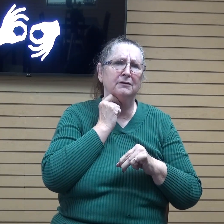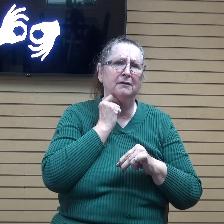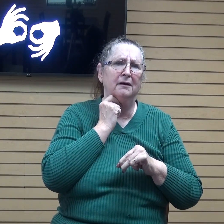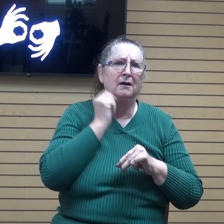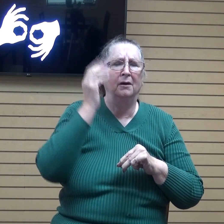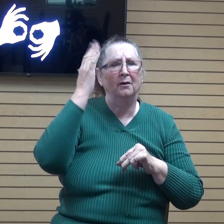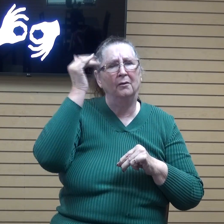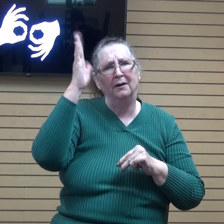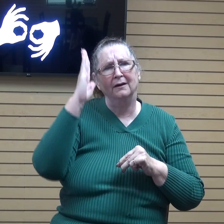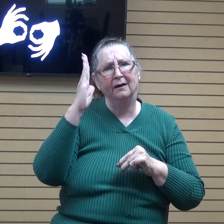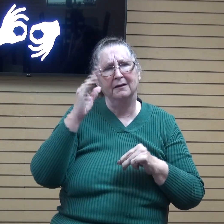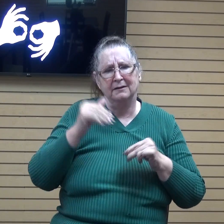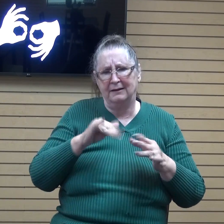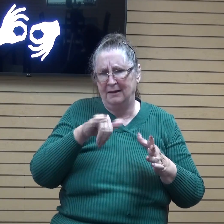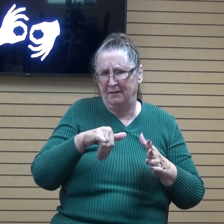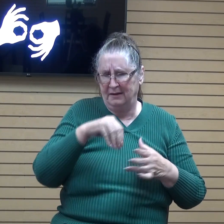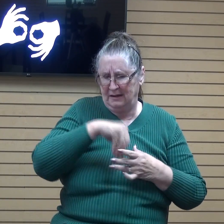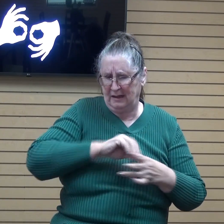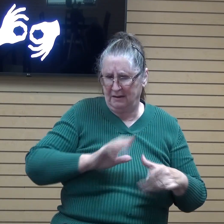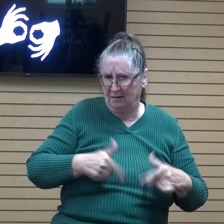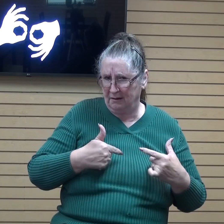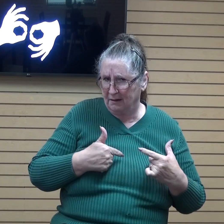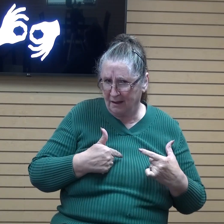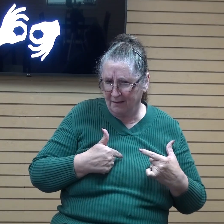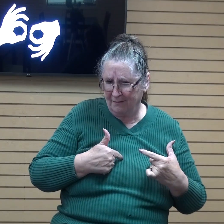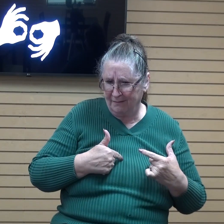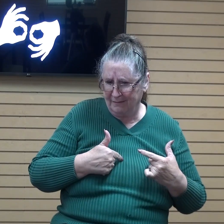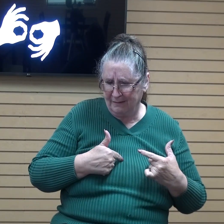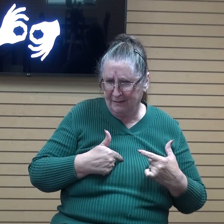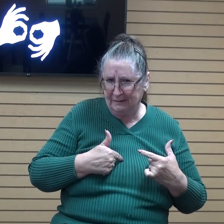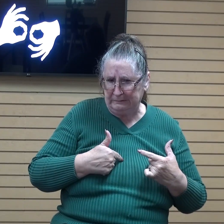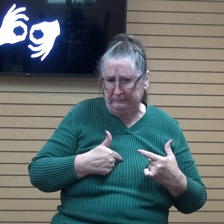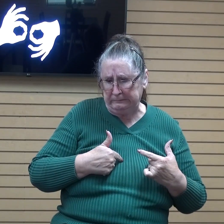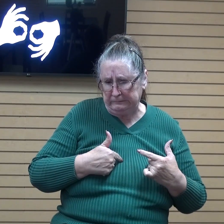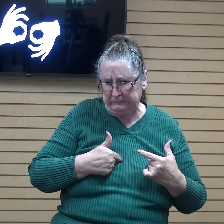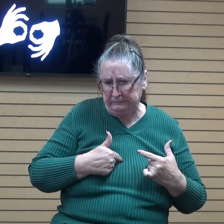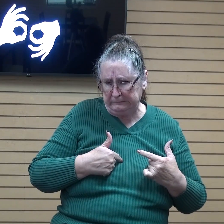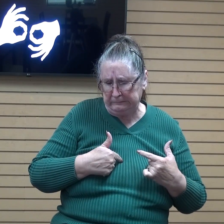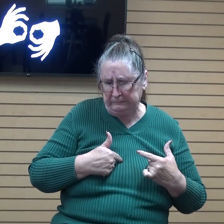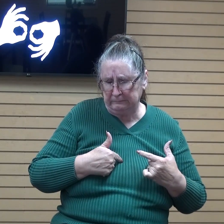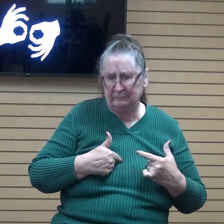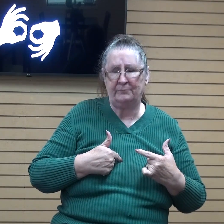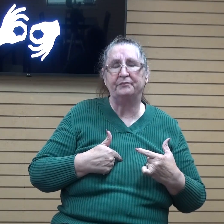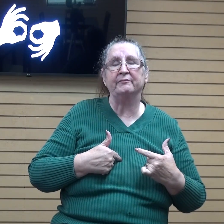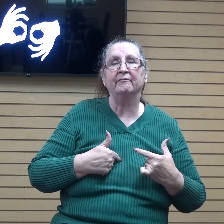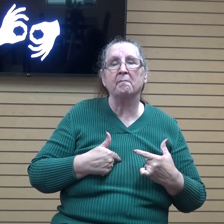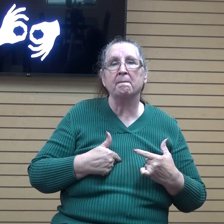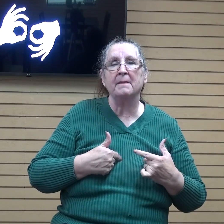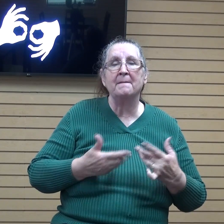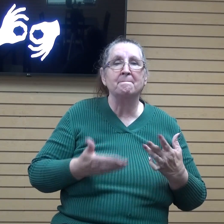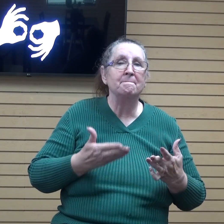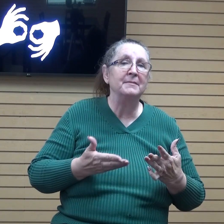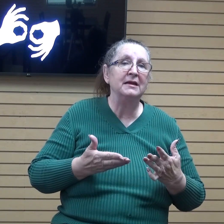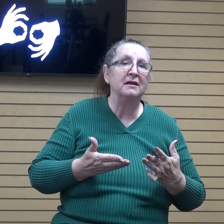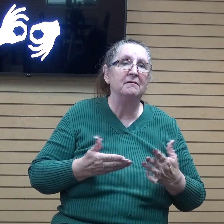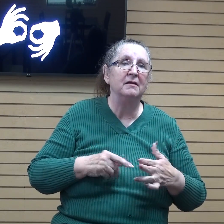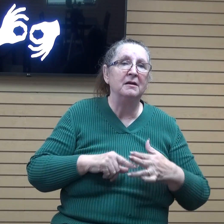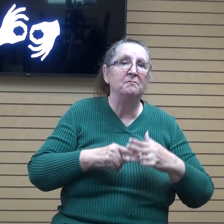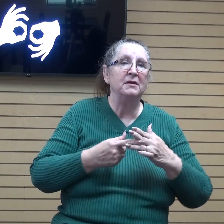god has allowed this this thing to happen to us um we may even begin to wonder you know